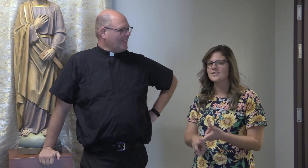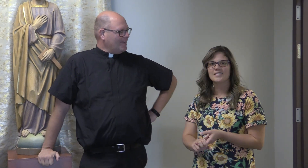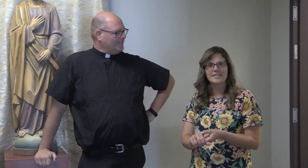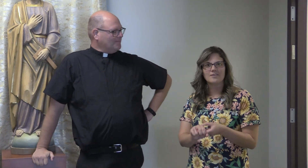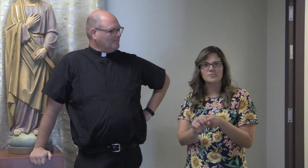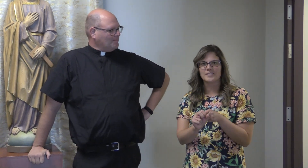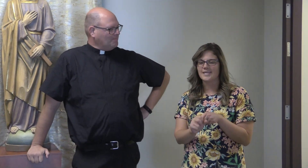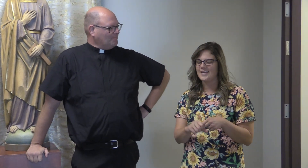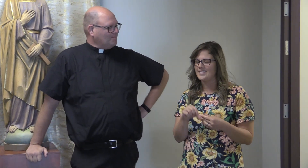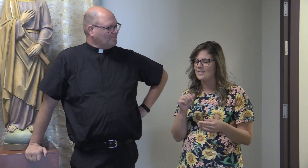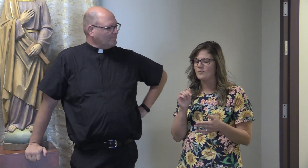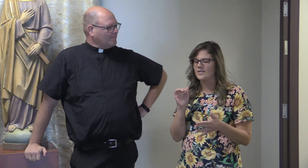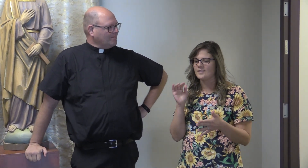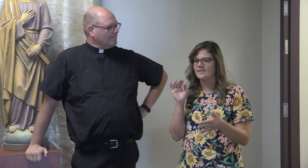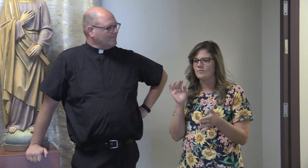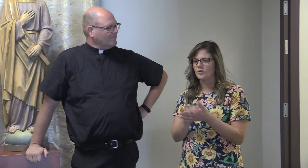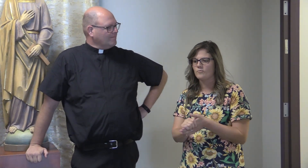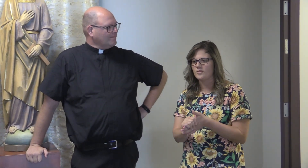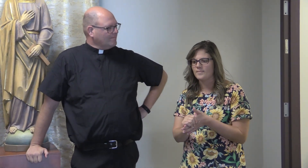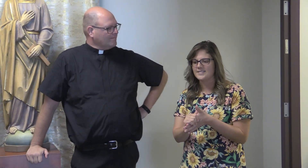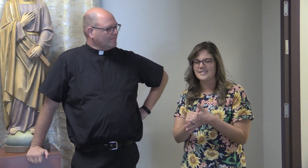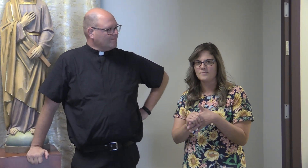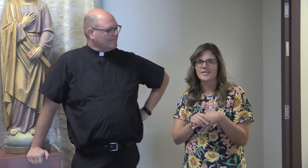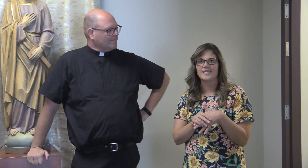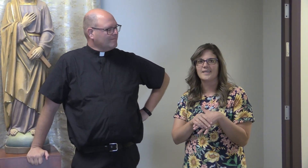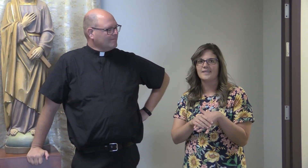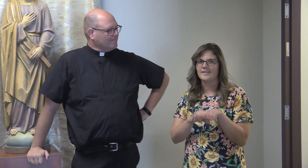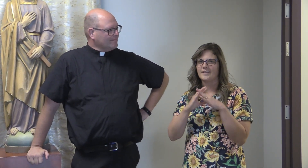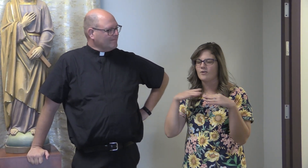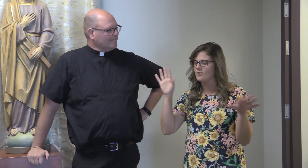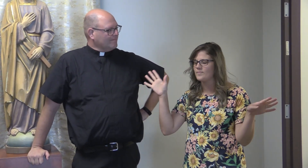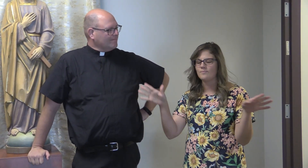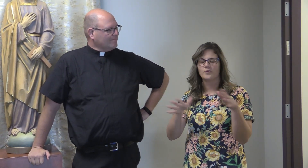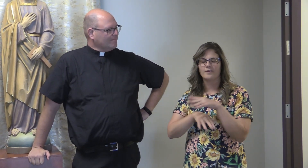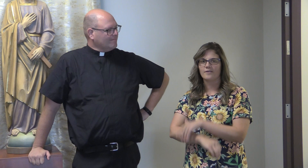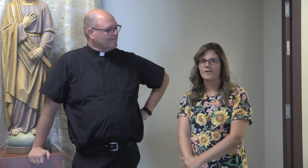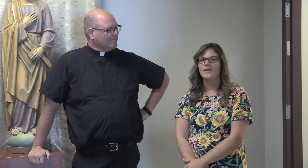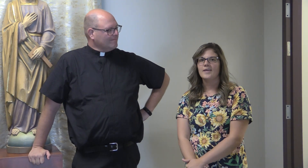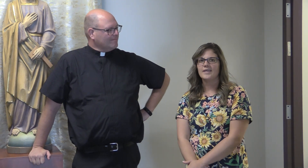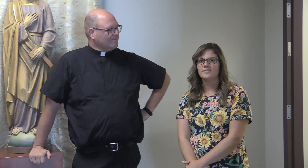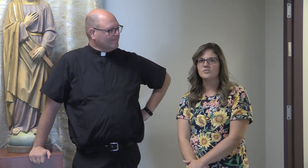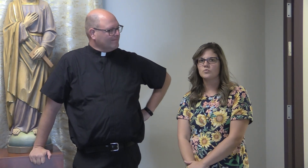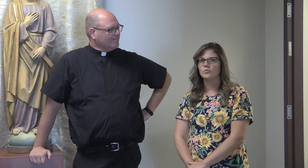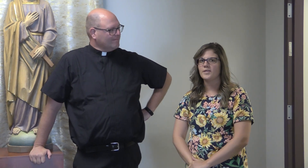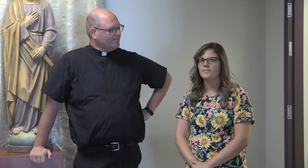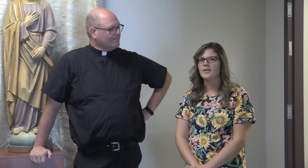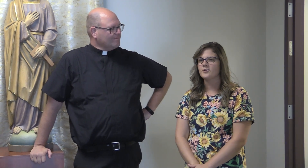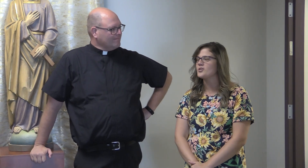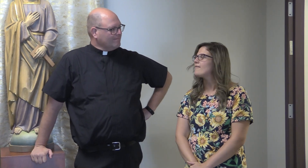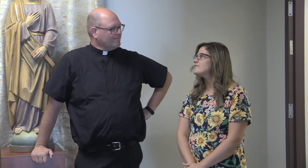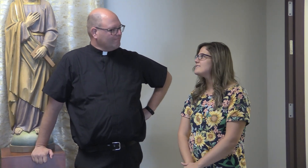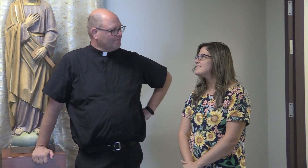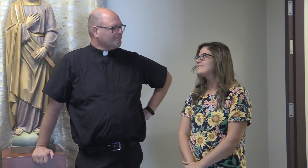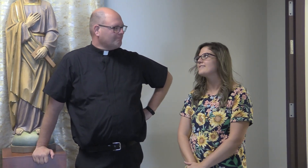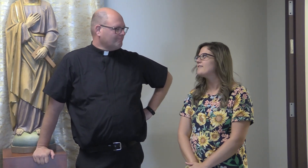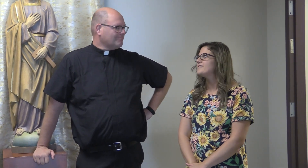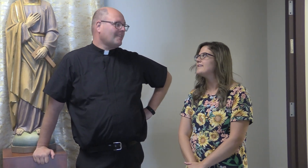see the kiddos again, and I'm ready to work with my team again and all the people here in the school and the parish offices. I love it.